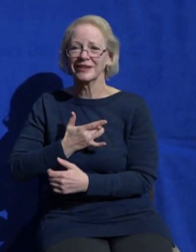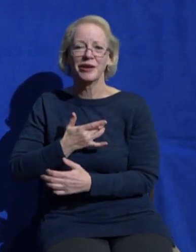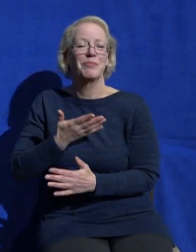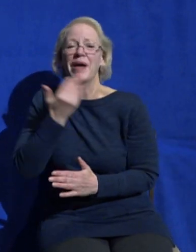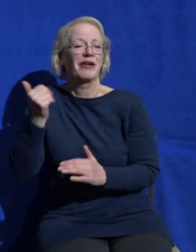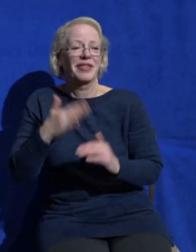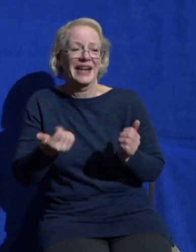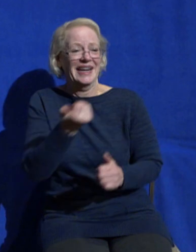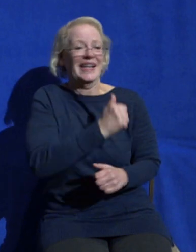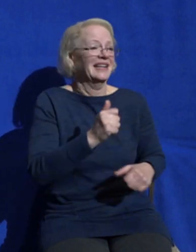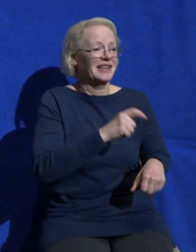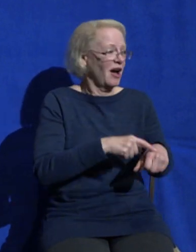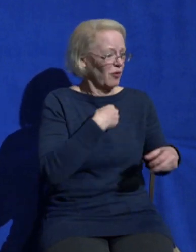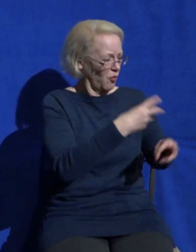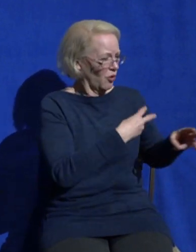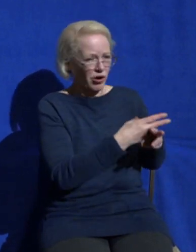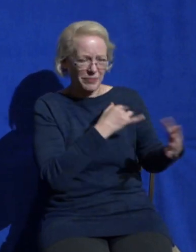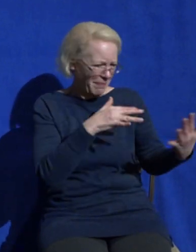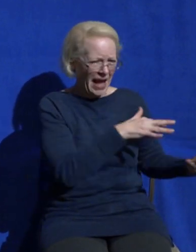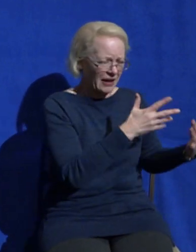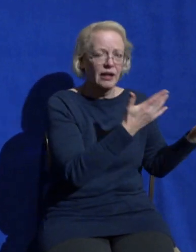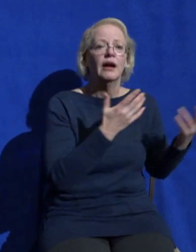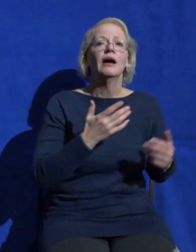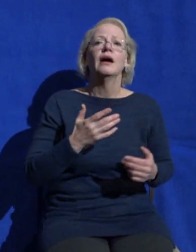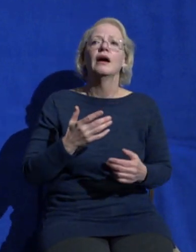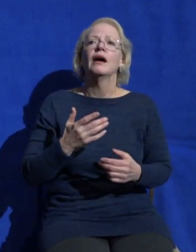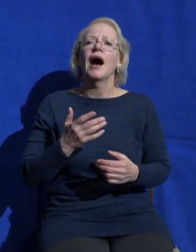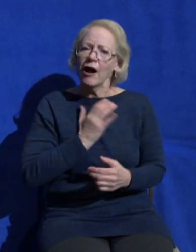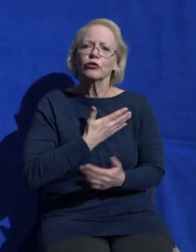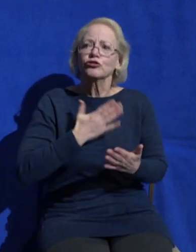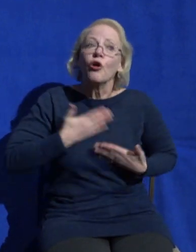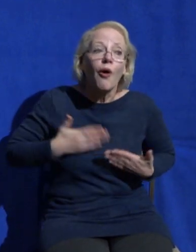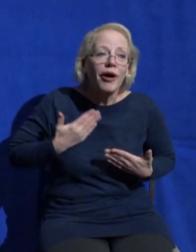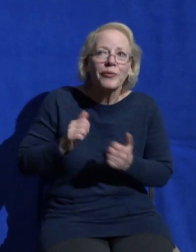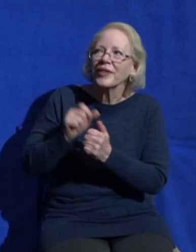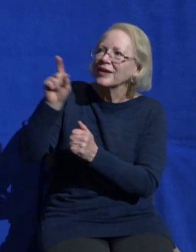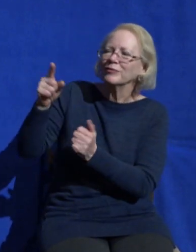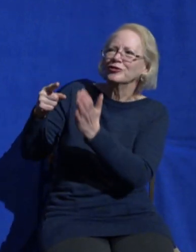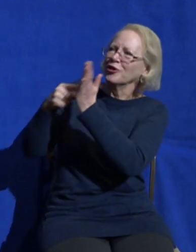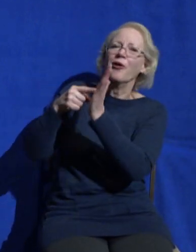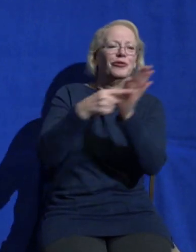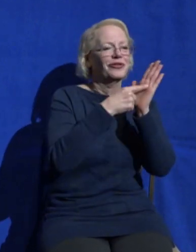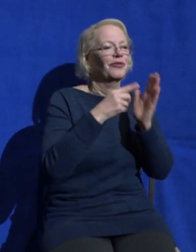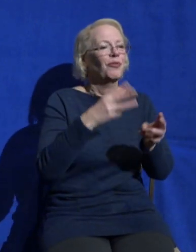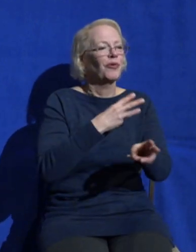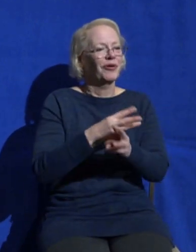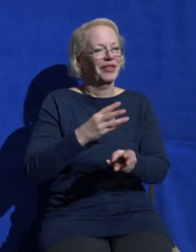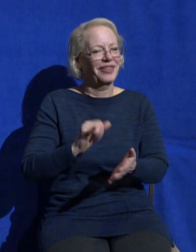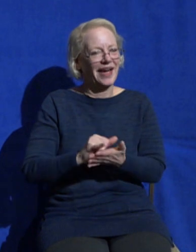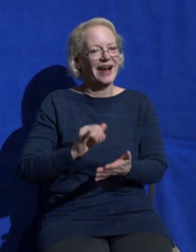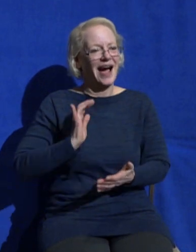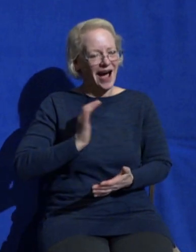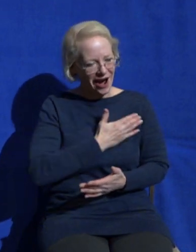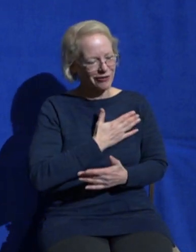our joy in him shows the world that in his presence is fullness of joy and at his right hand are pleasures